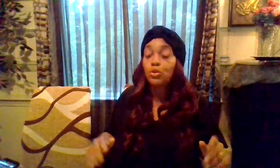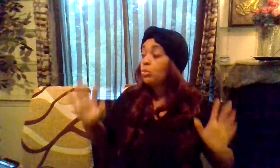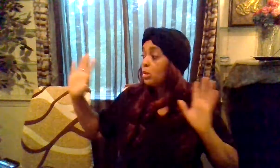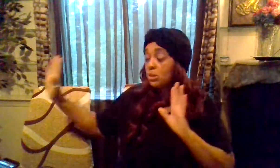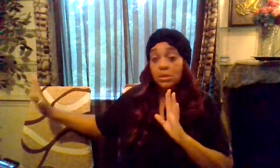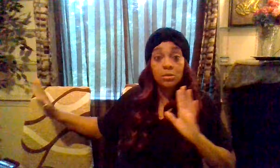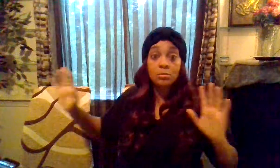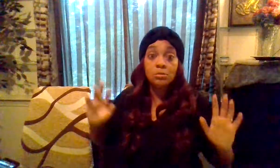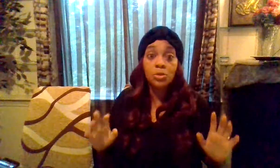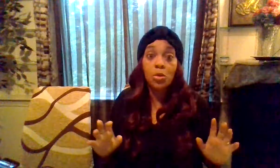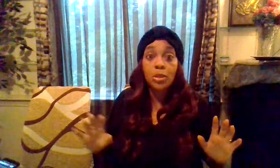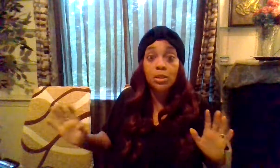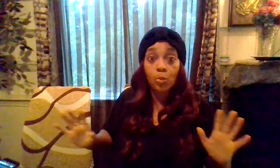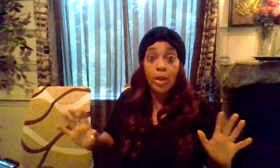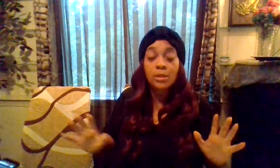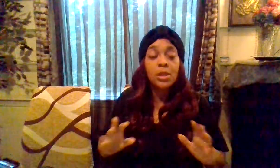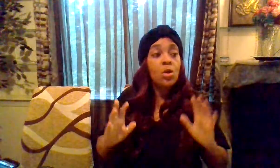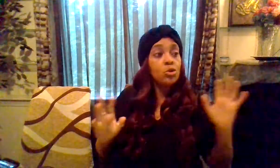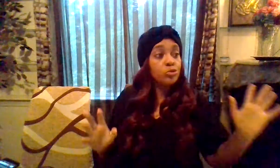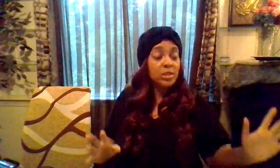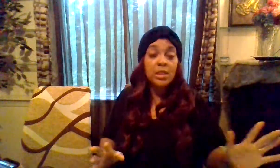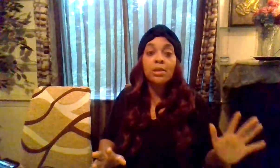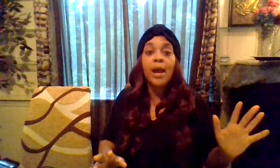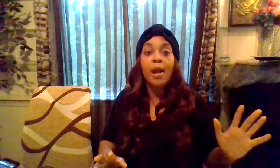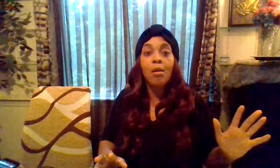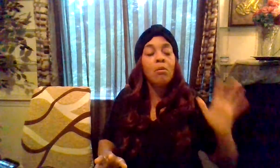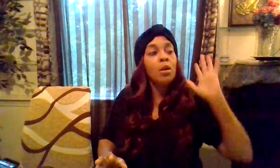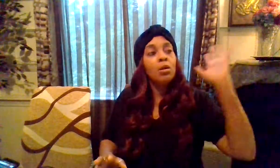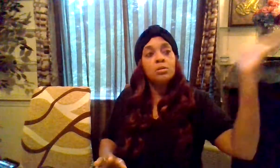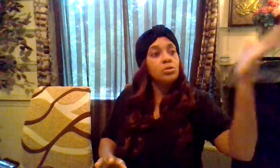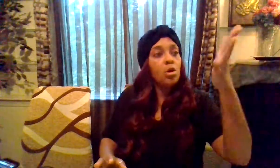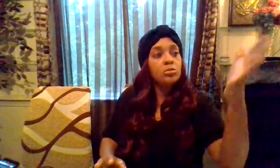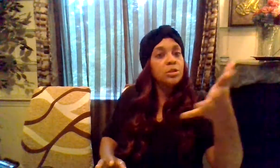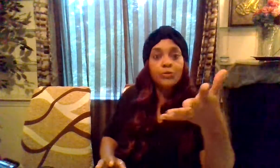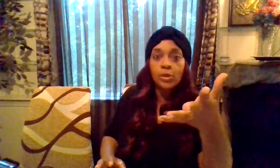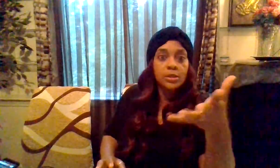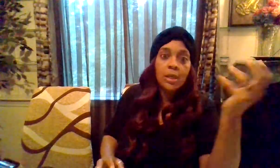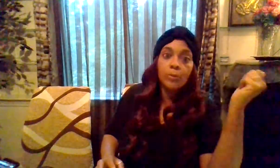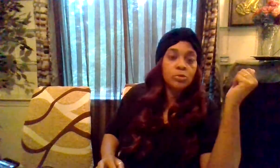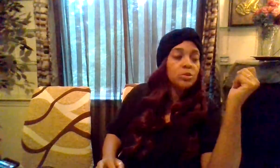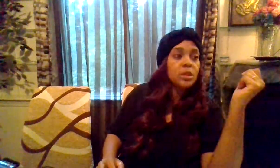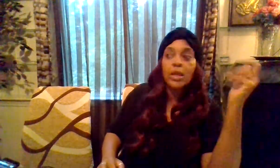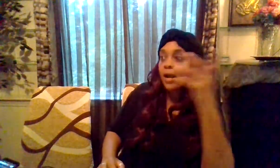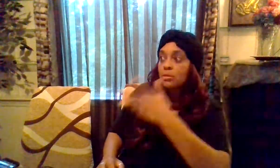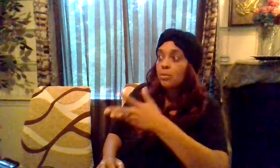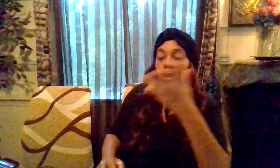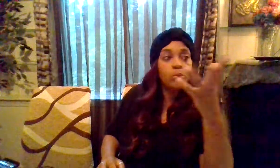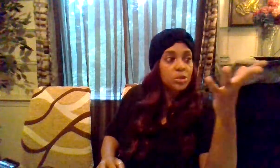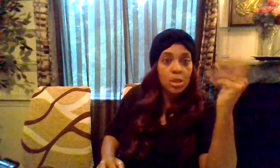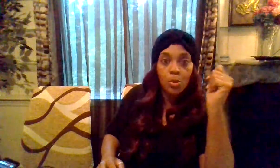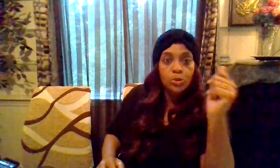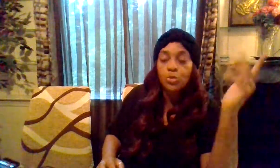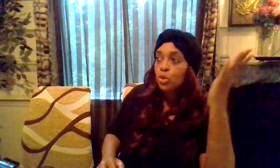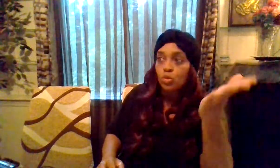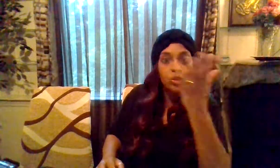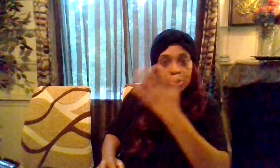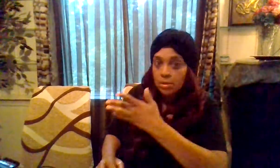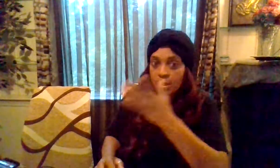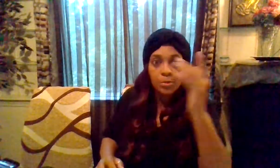to do with me just them you know healing ways you seen how you know just for example you seen how somebody wished something on you and you wish something